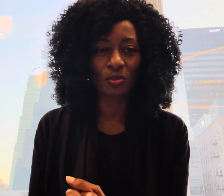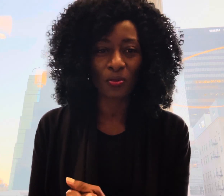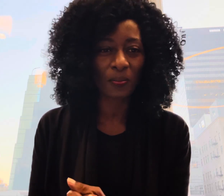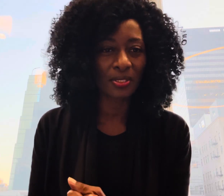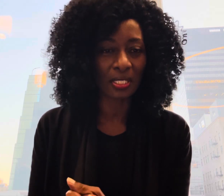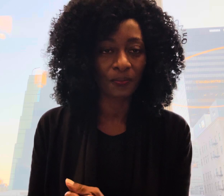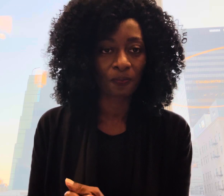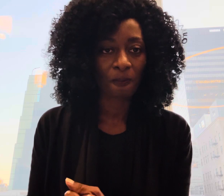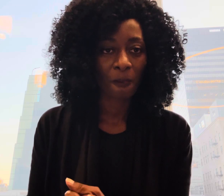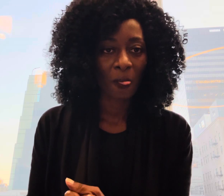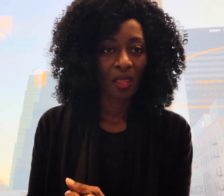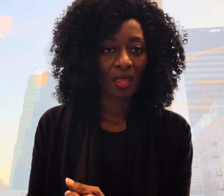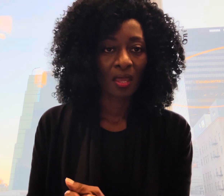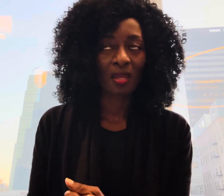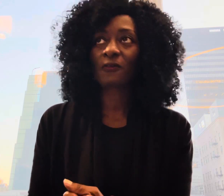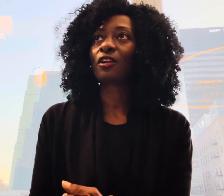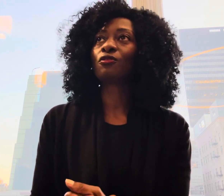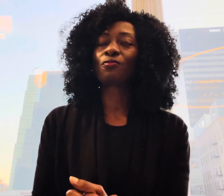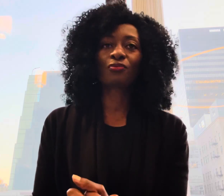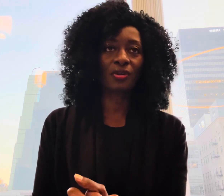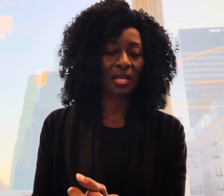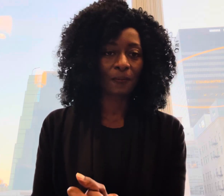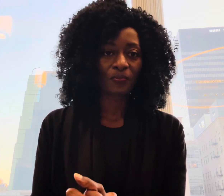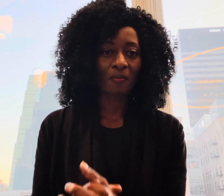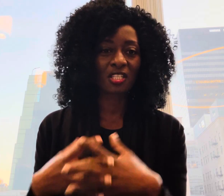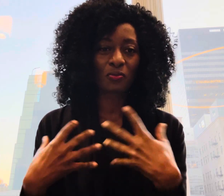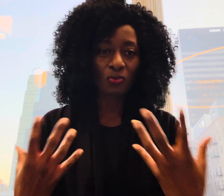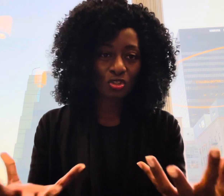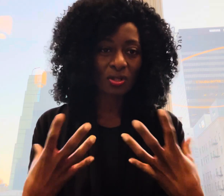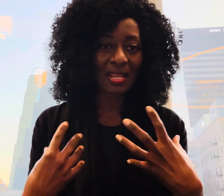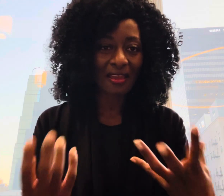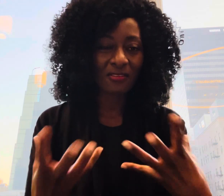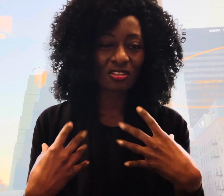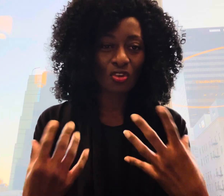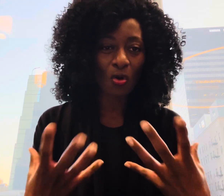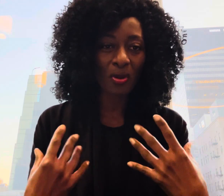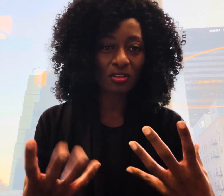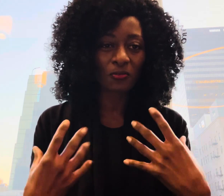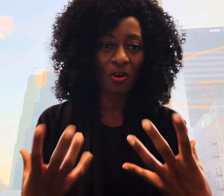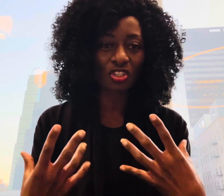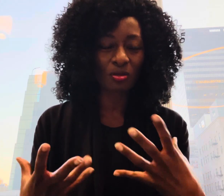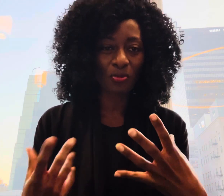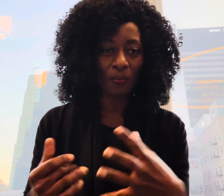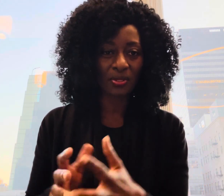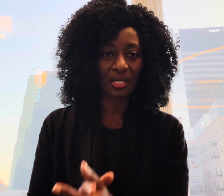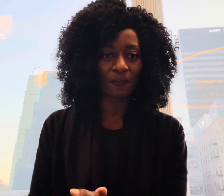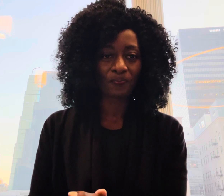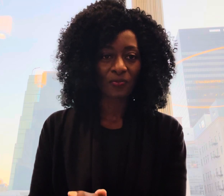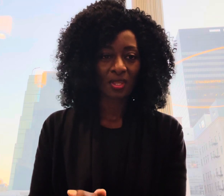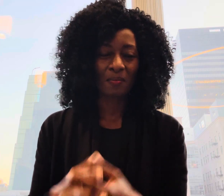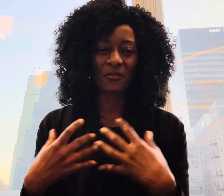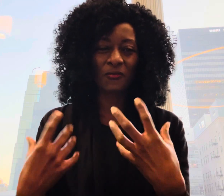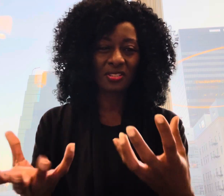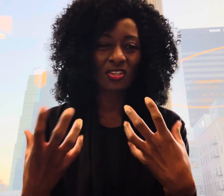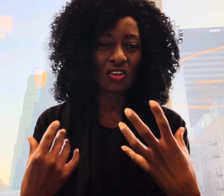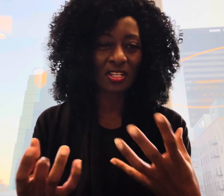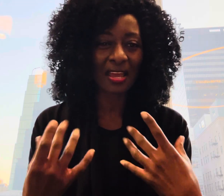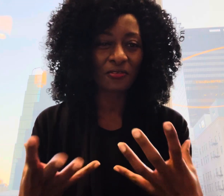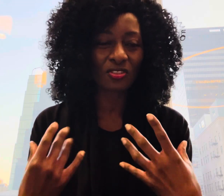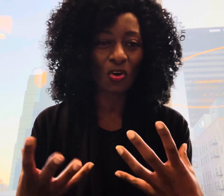properly if i don't pray my spiritual life is not going to function properly my physical life is not